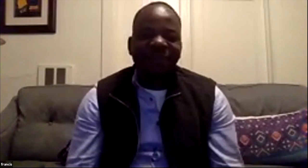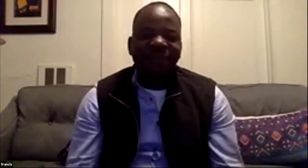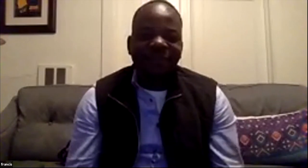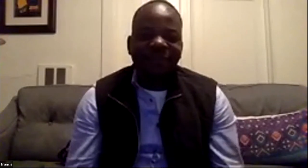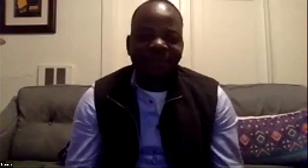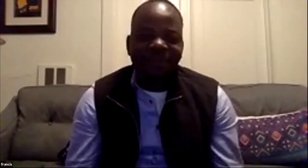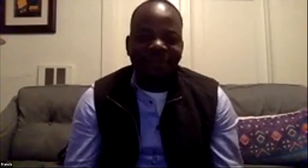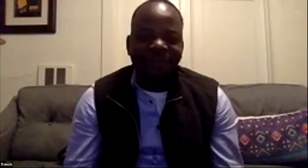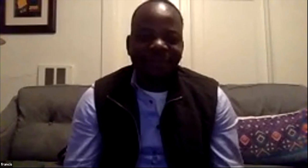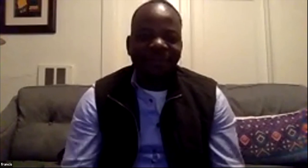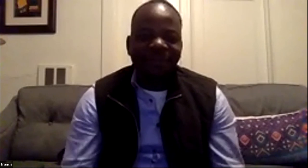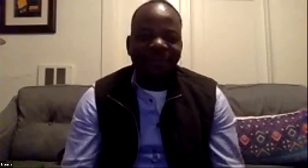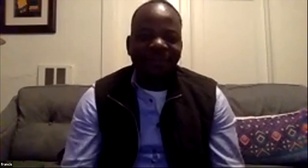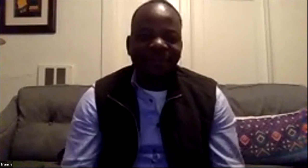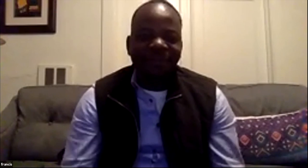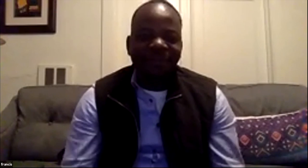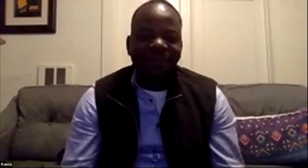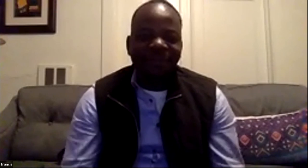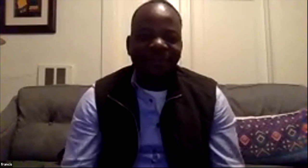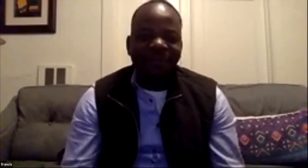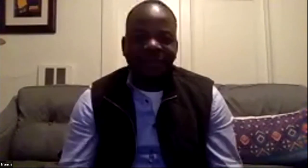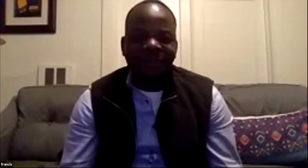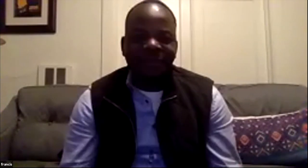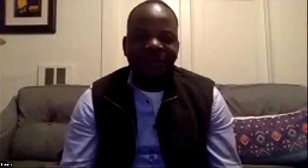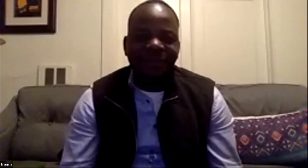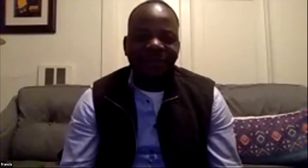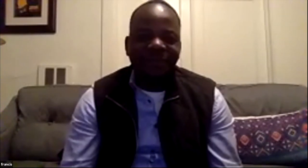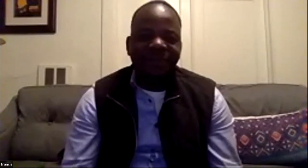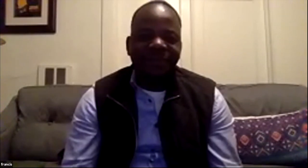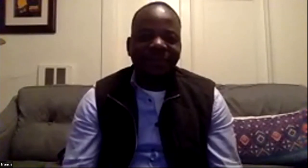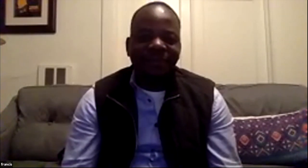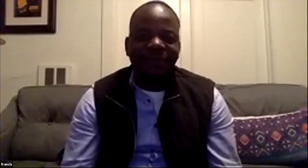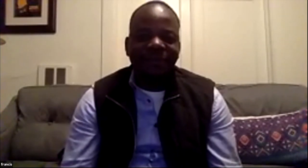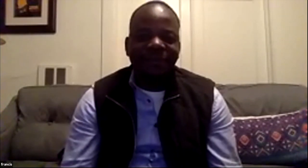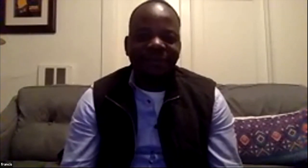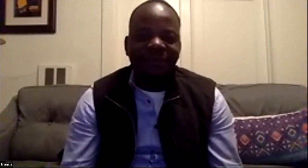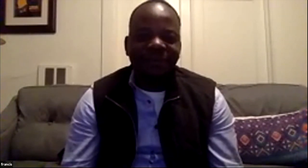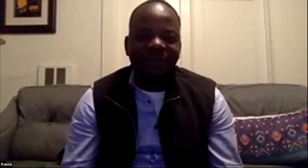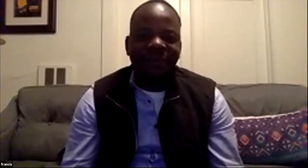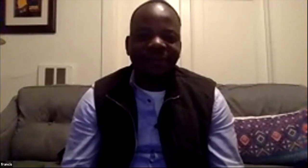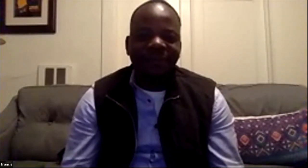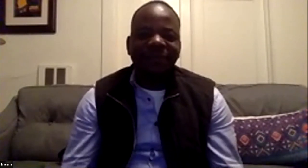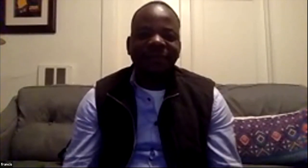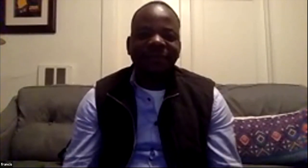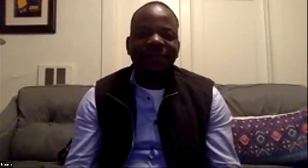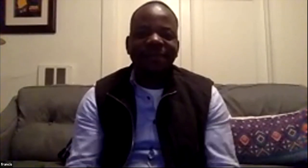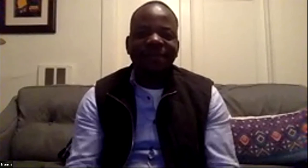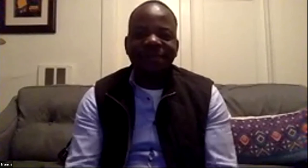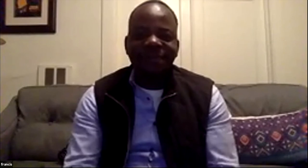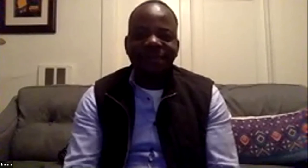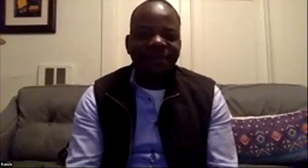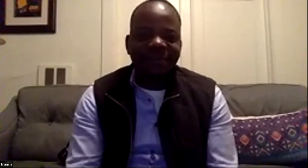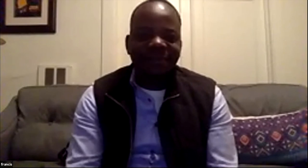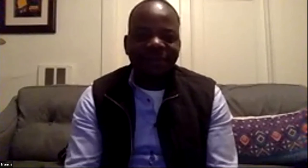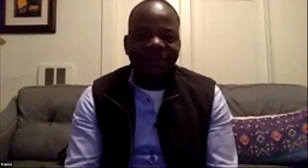what you've accomplished so that i can be thinking more and that will really help me with my with our work